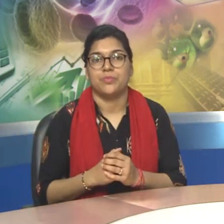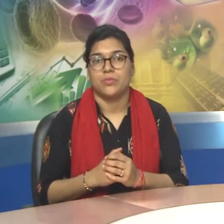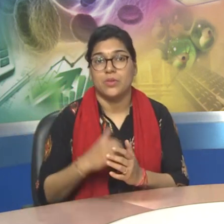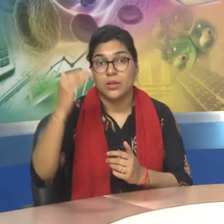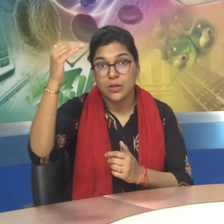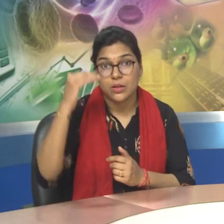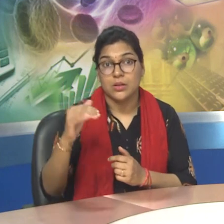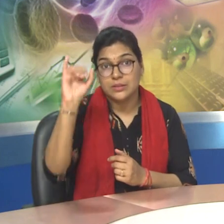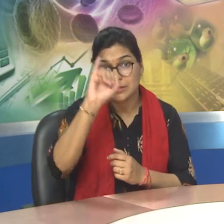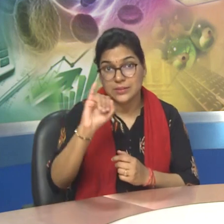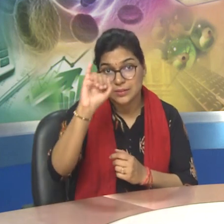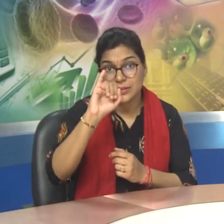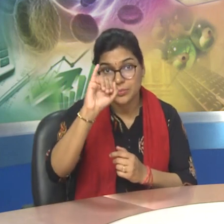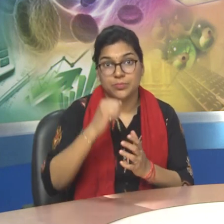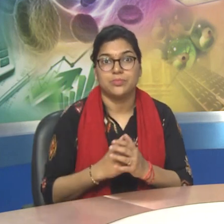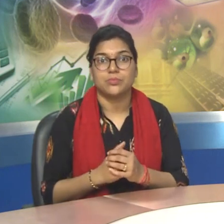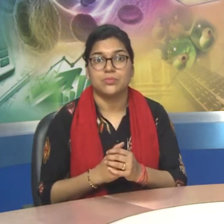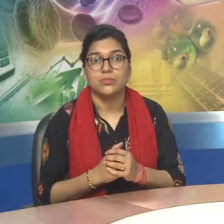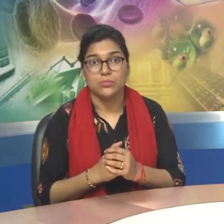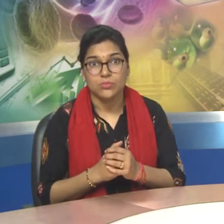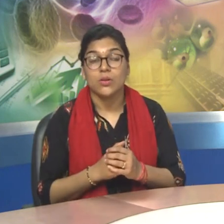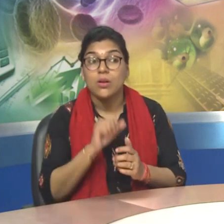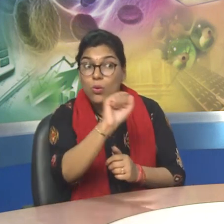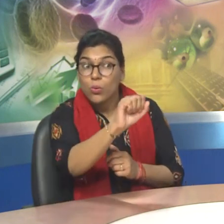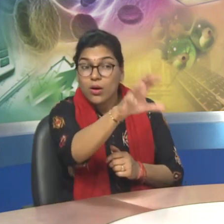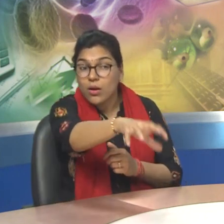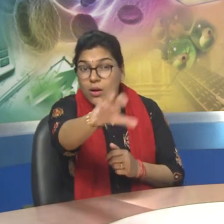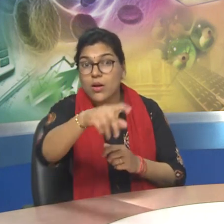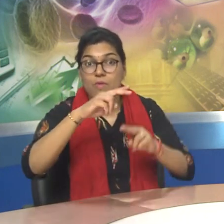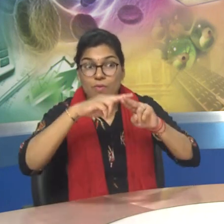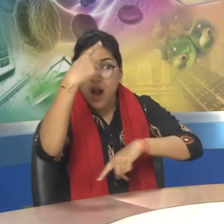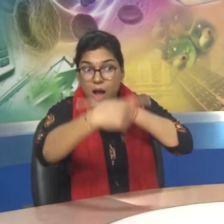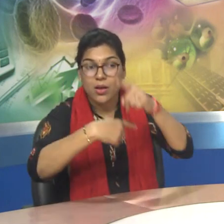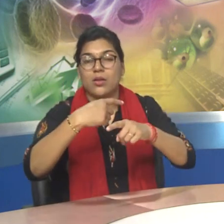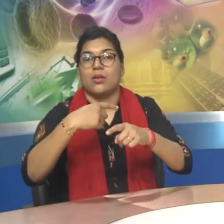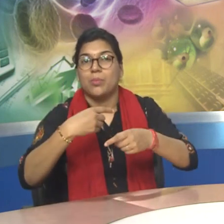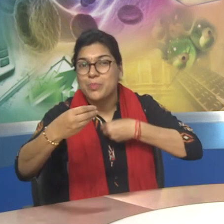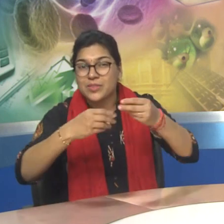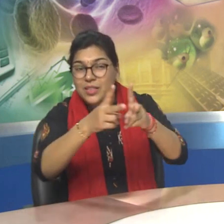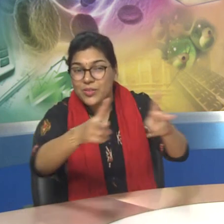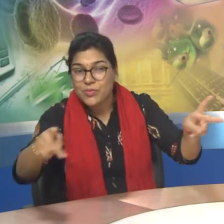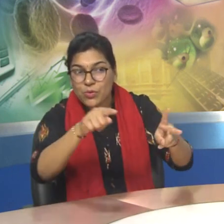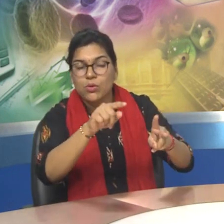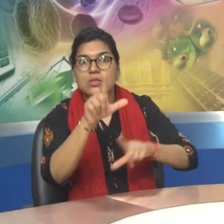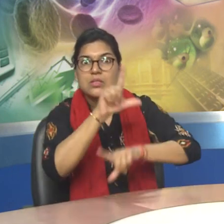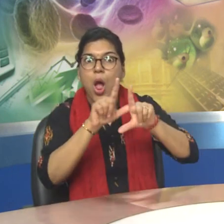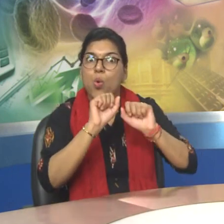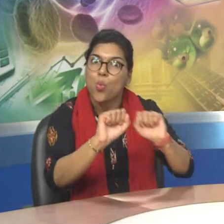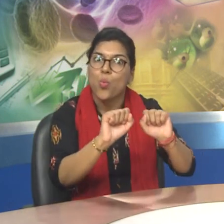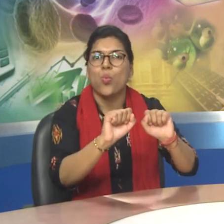6. Though the language of the articles tend to be related to terms specific to